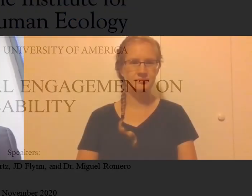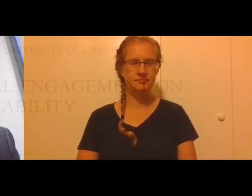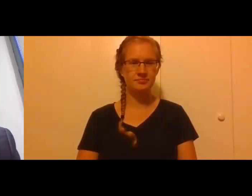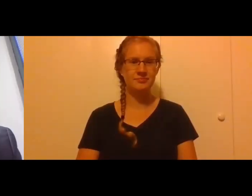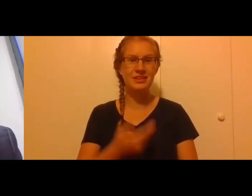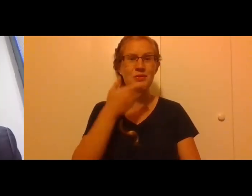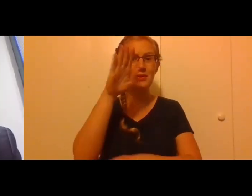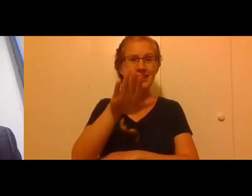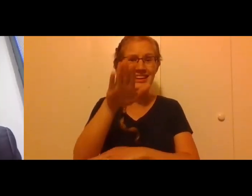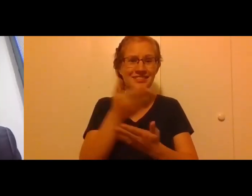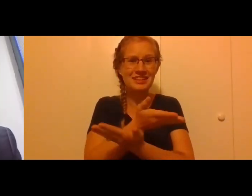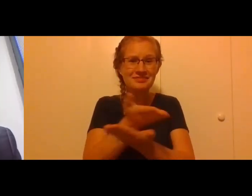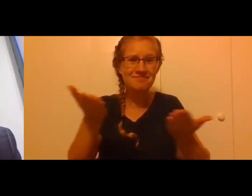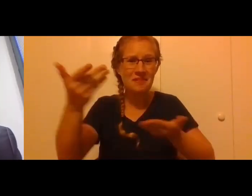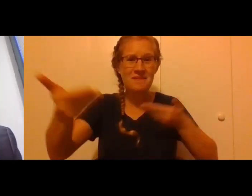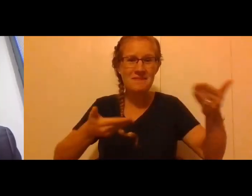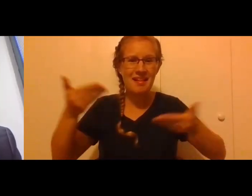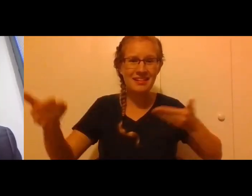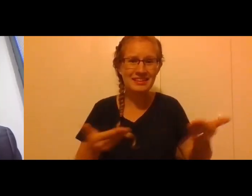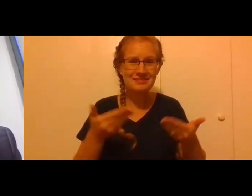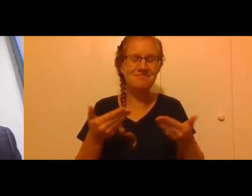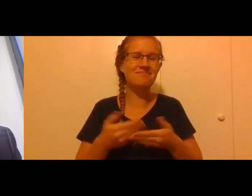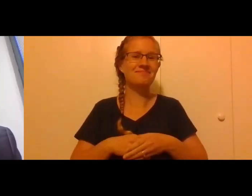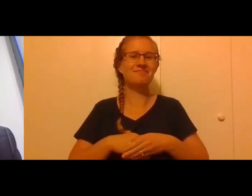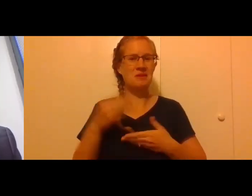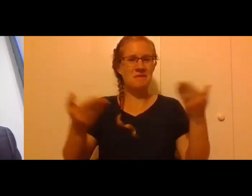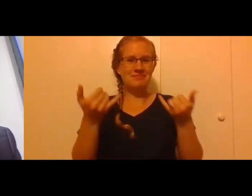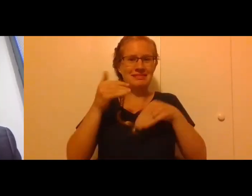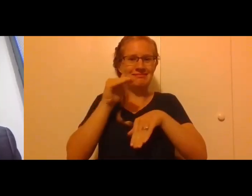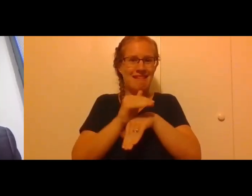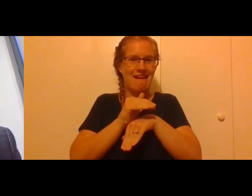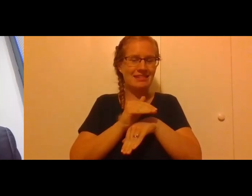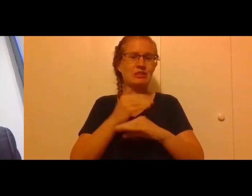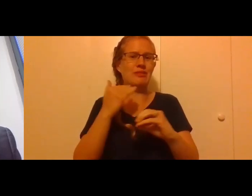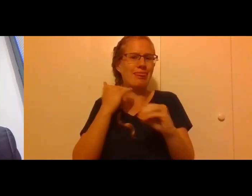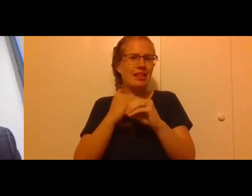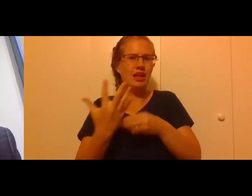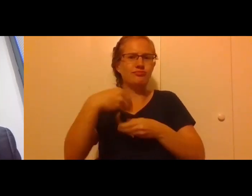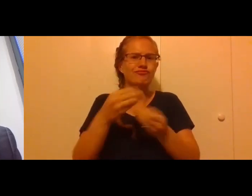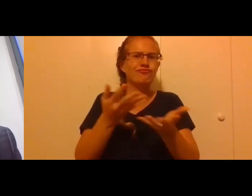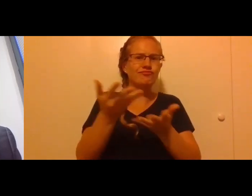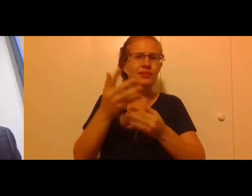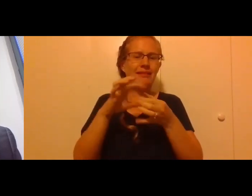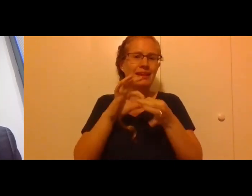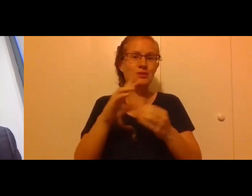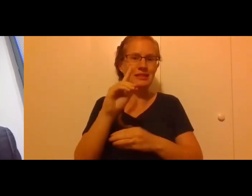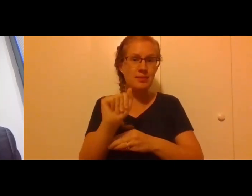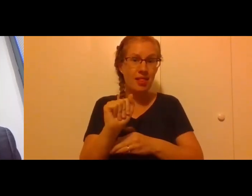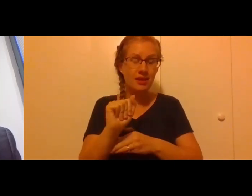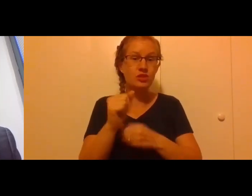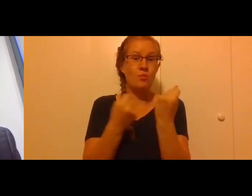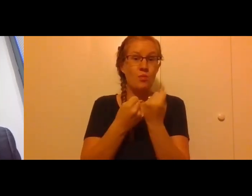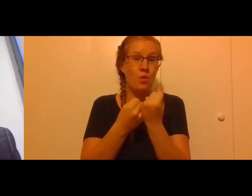Good evening and welcome. Welcome tonight to A Theological Engagement on Disability, brought to you by the